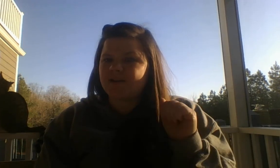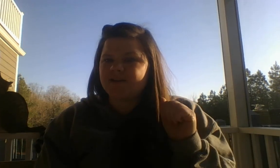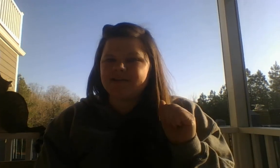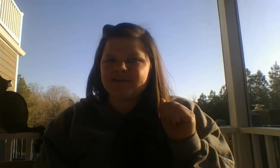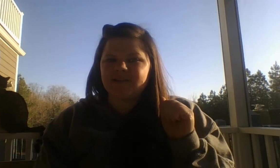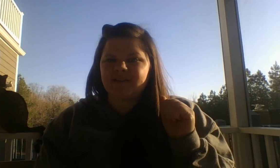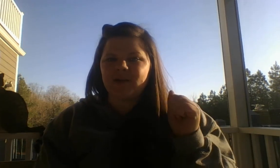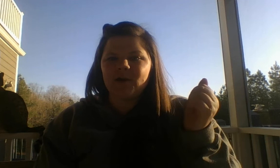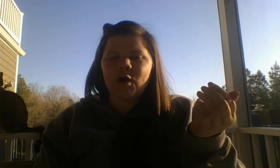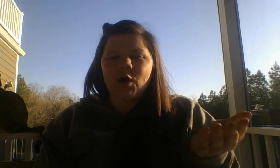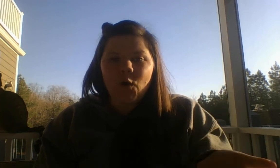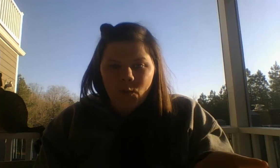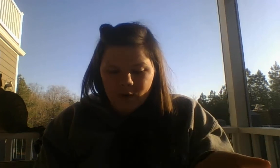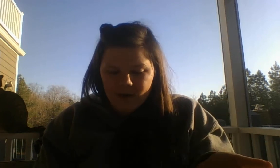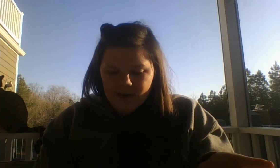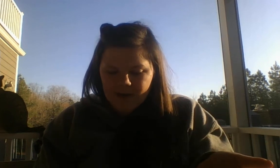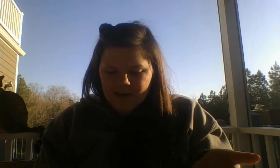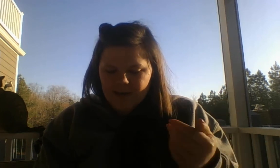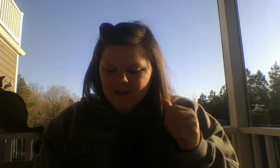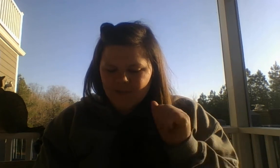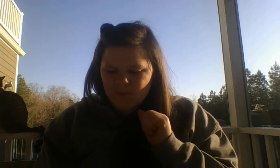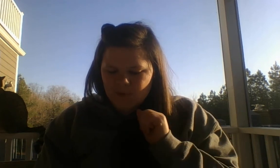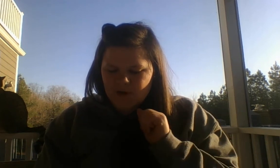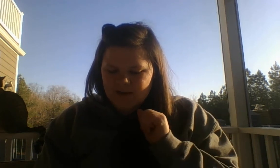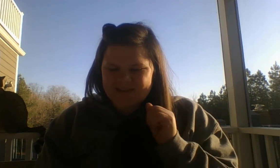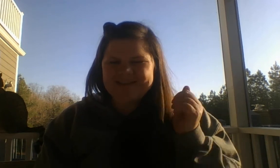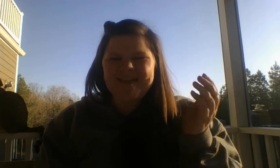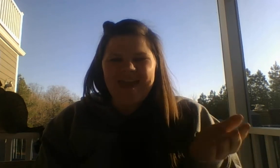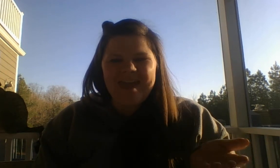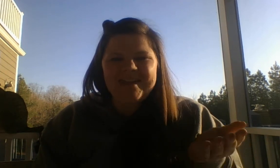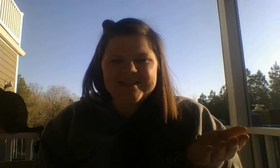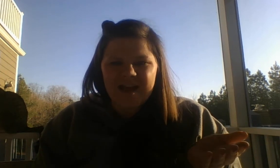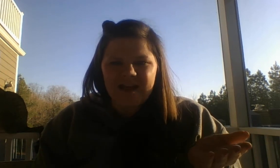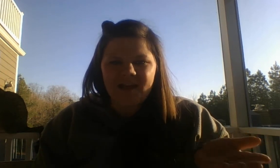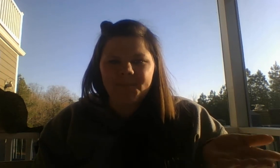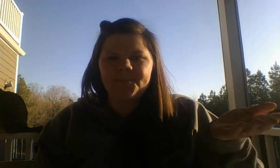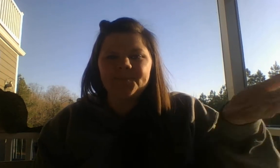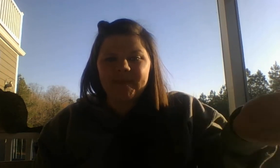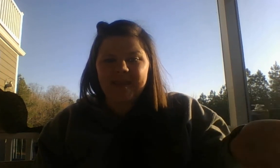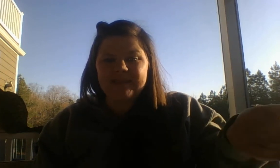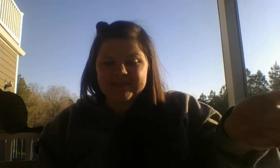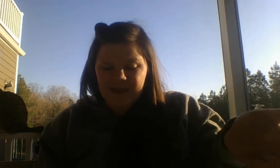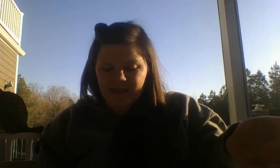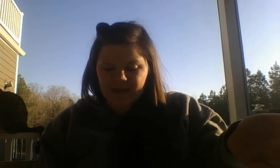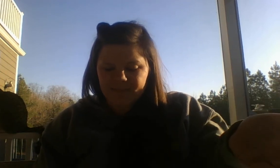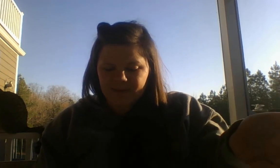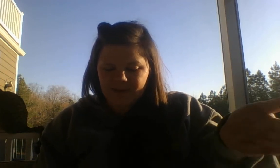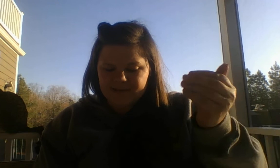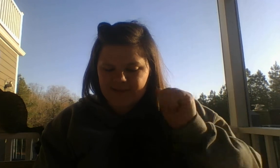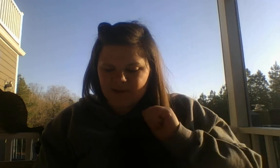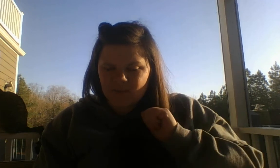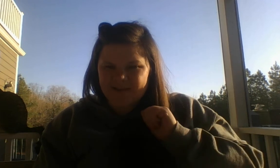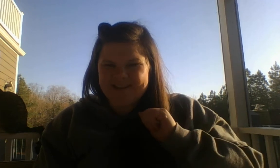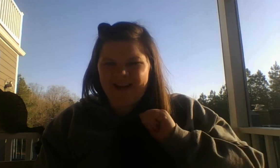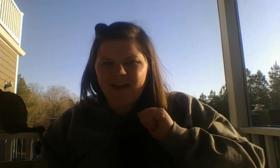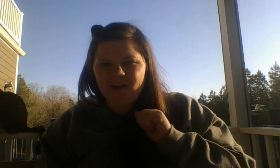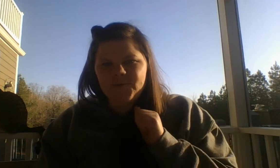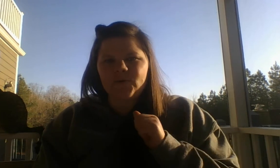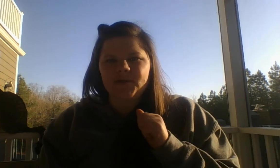is corn. The word is any time. Take away time. Take The word